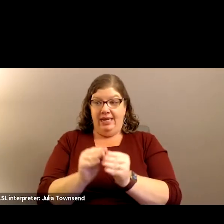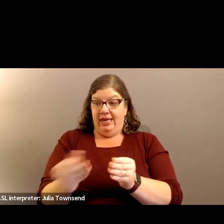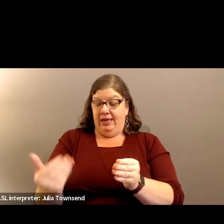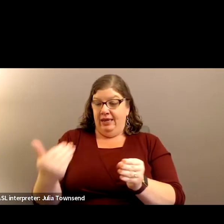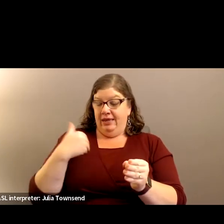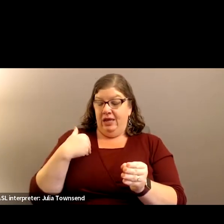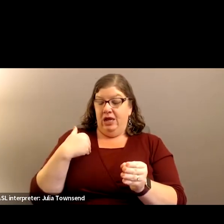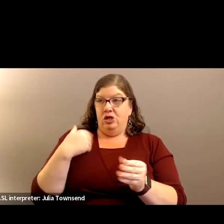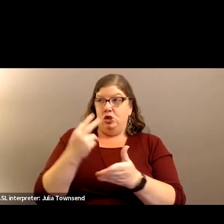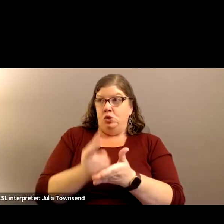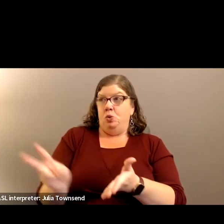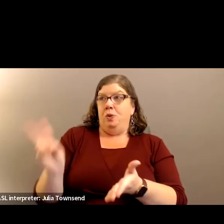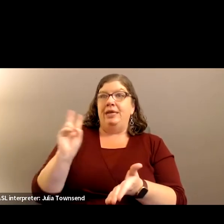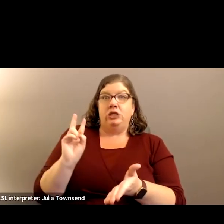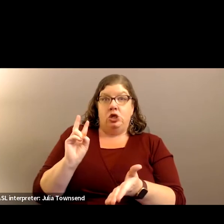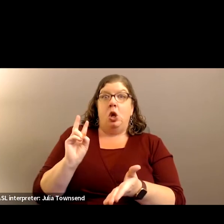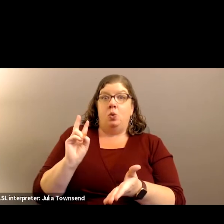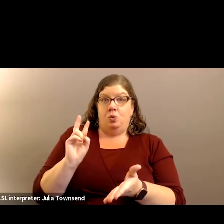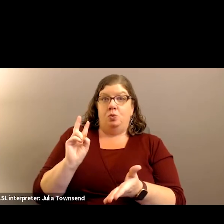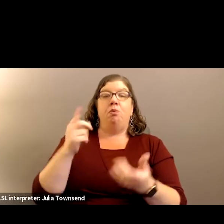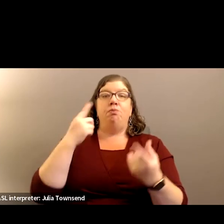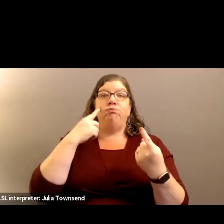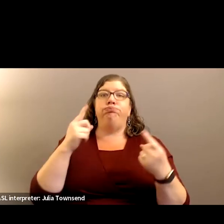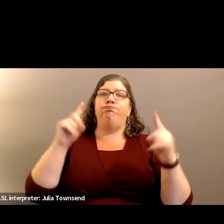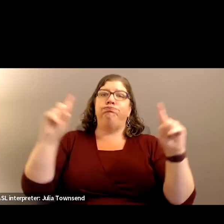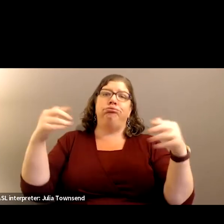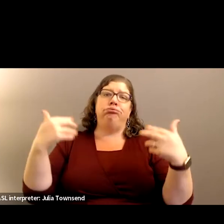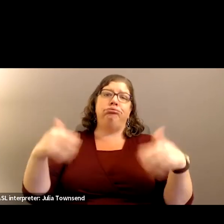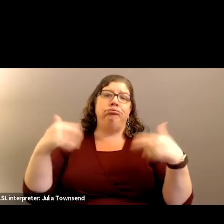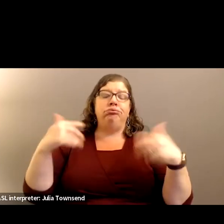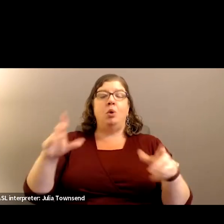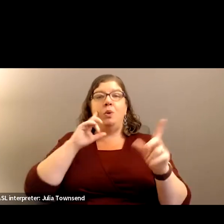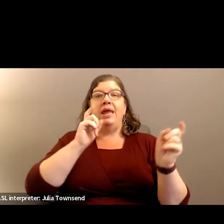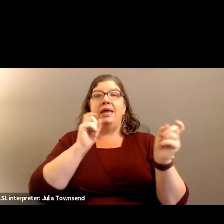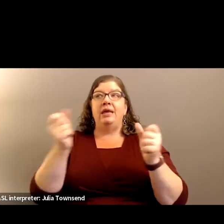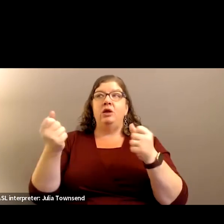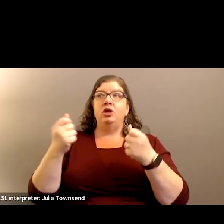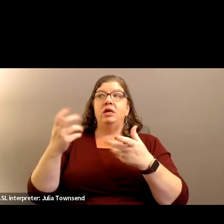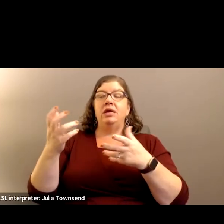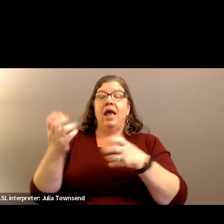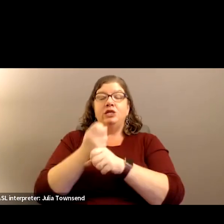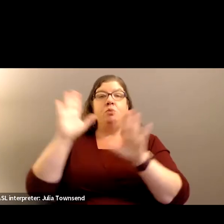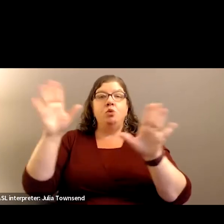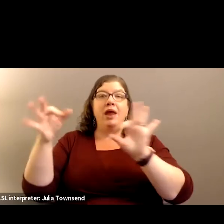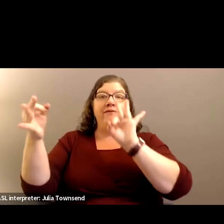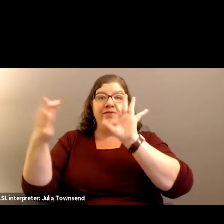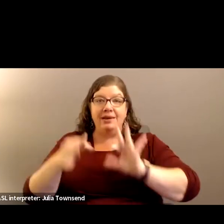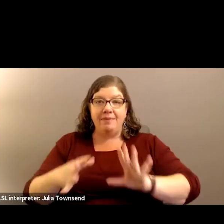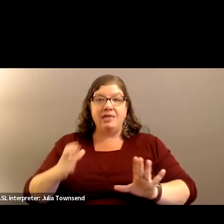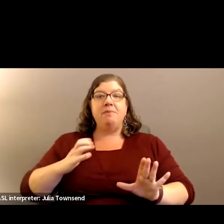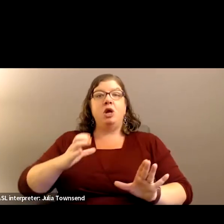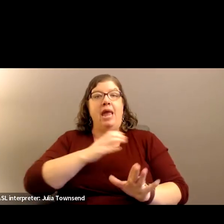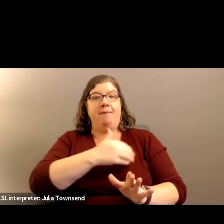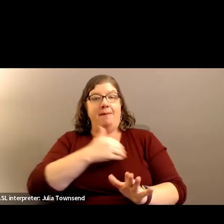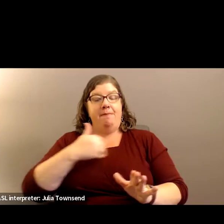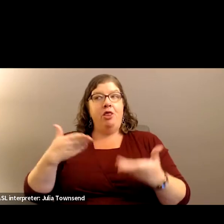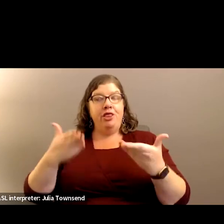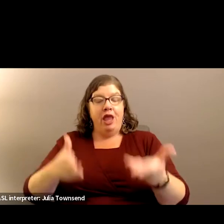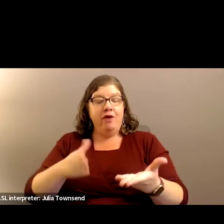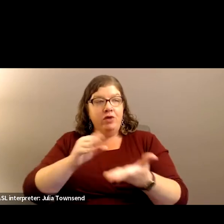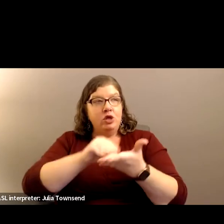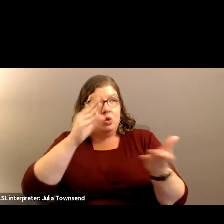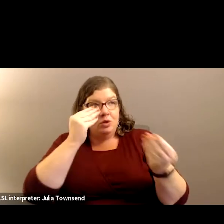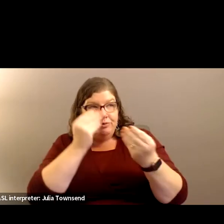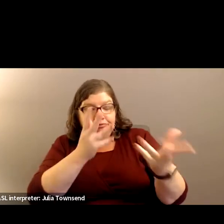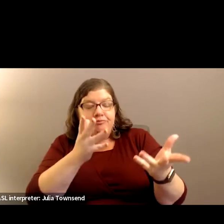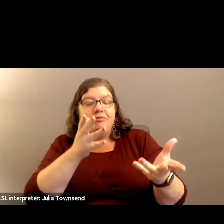two weeks ago, and it was really successful. We were able to give some great feedback, and we had some of our cabinet members there to hear from our students,